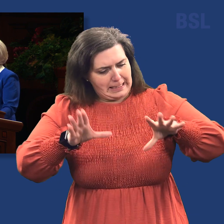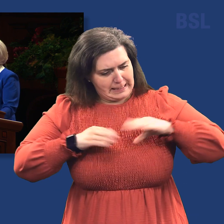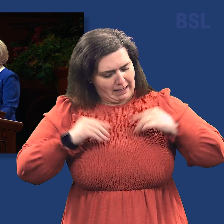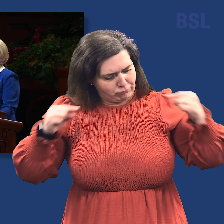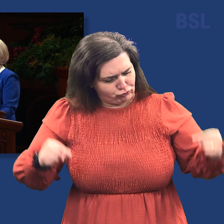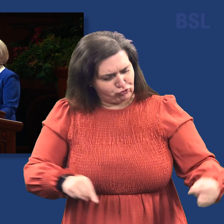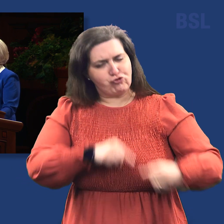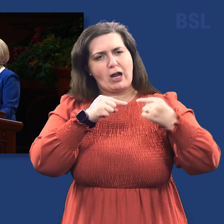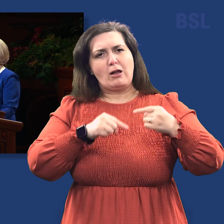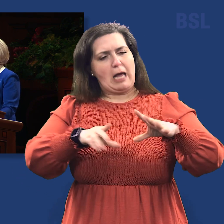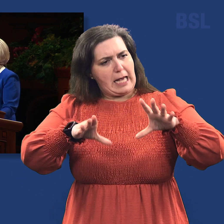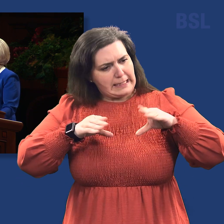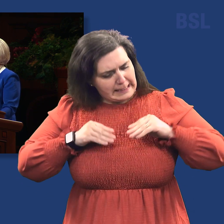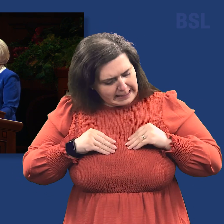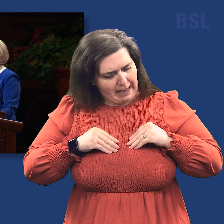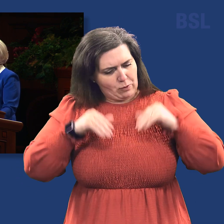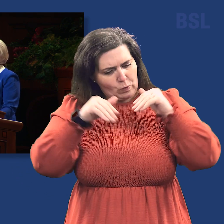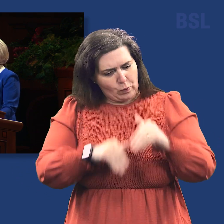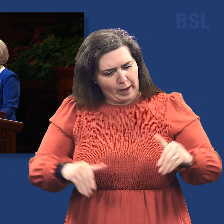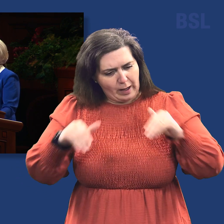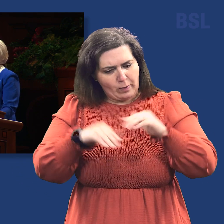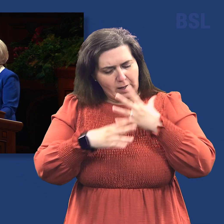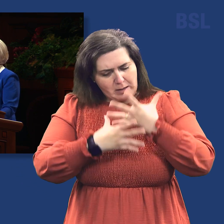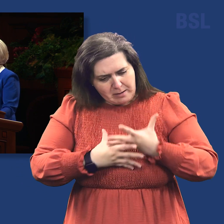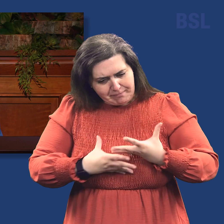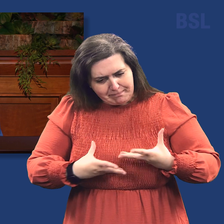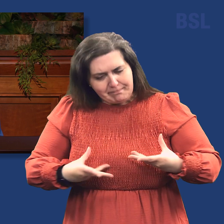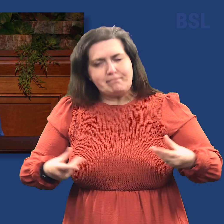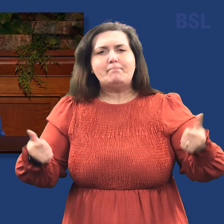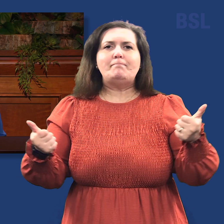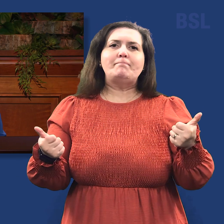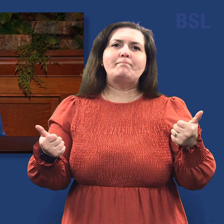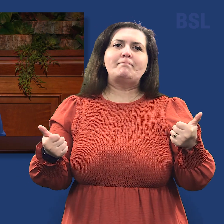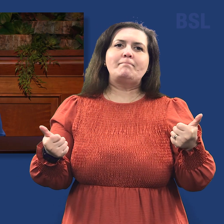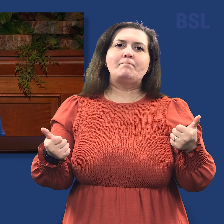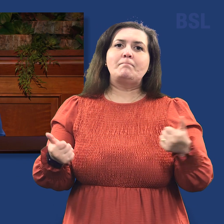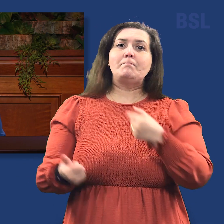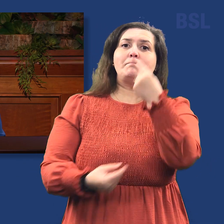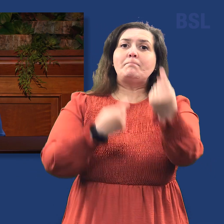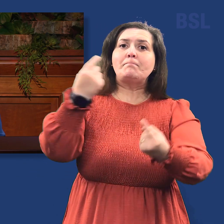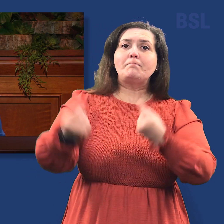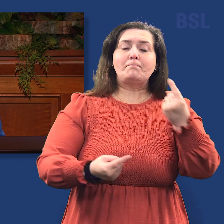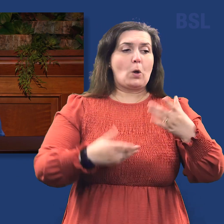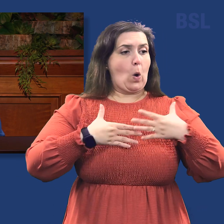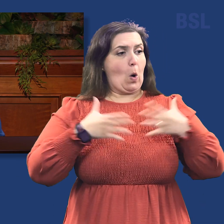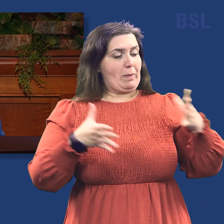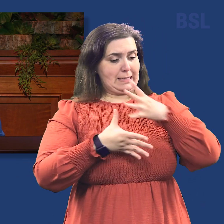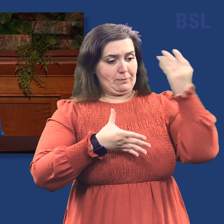for that time of healing and wholeness to come. When we open ourselves to the Spirit, we